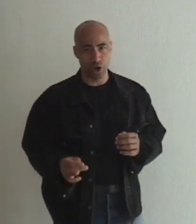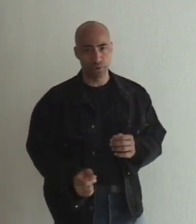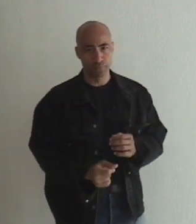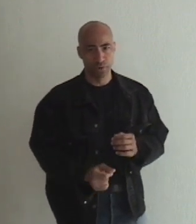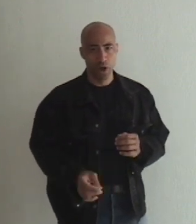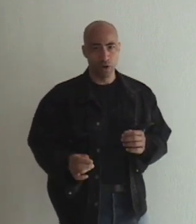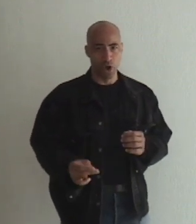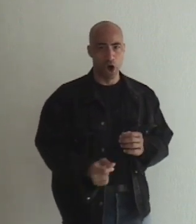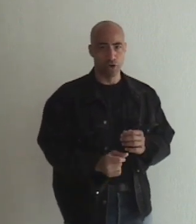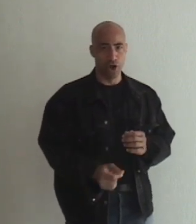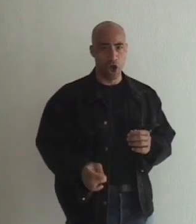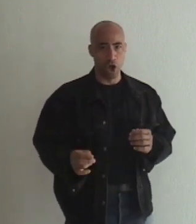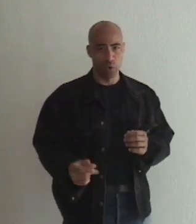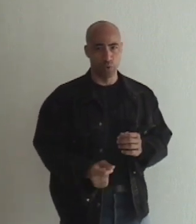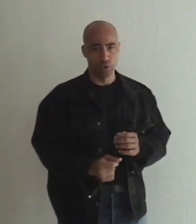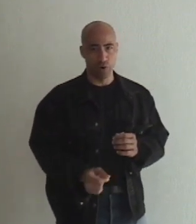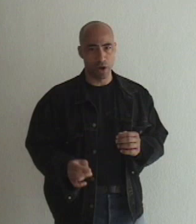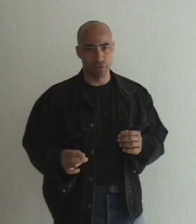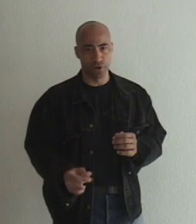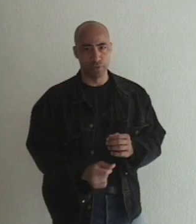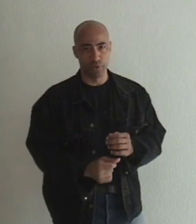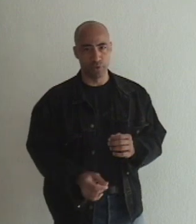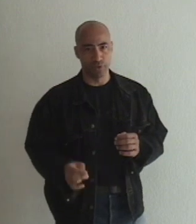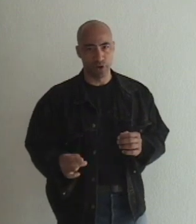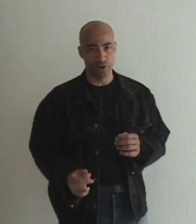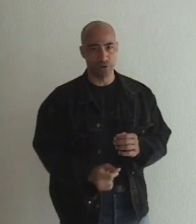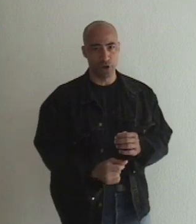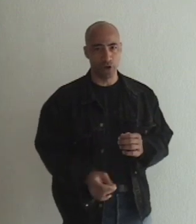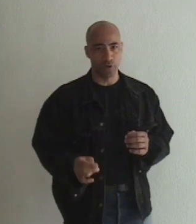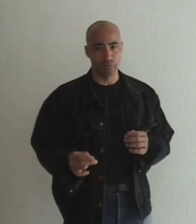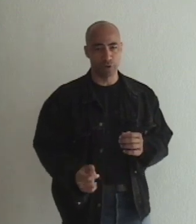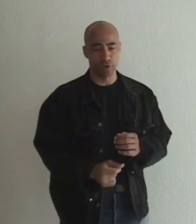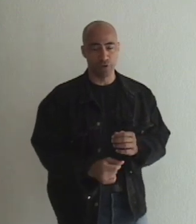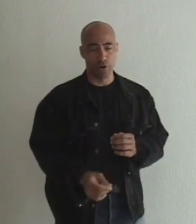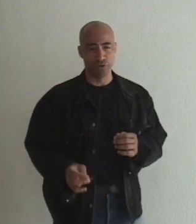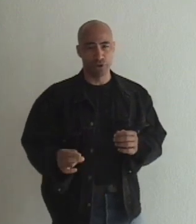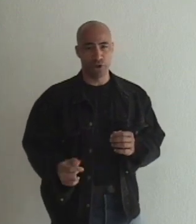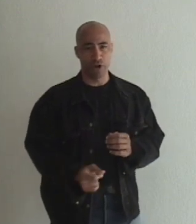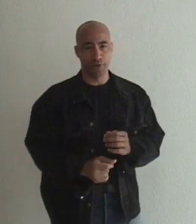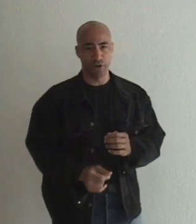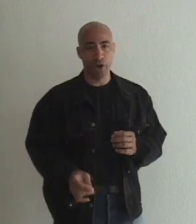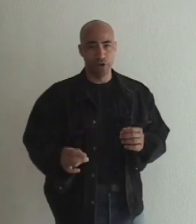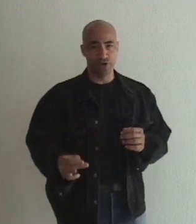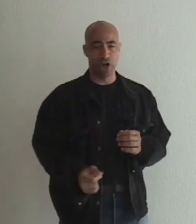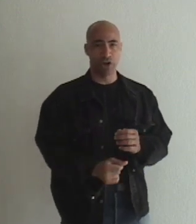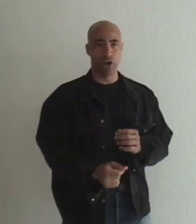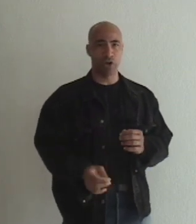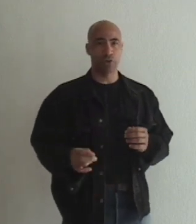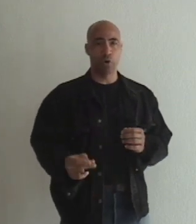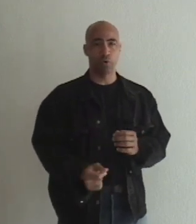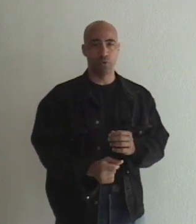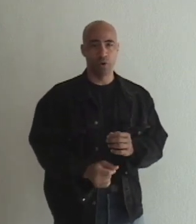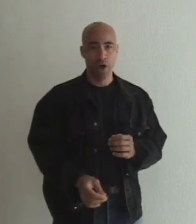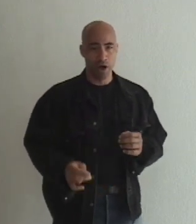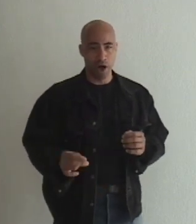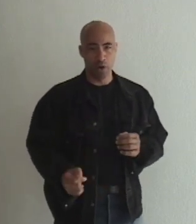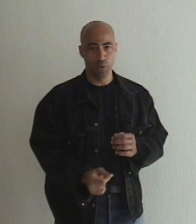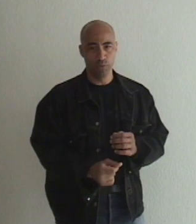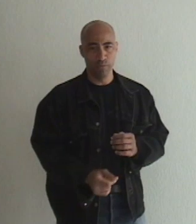get? Another day, older and deeper in there Saying, Peter, don't you call me, cause I can't go I open